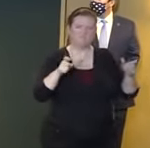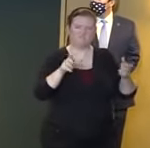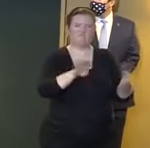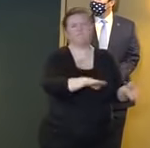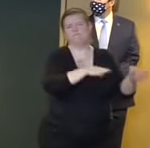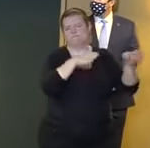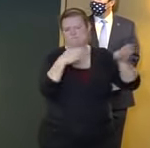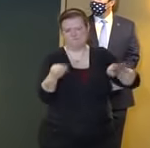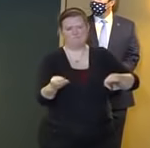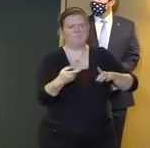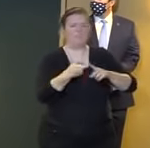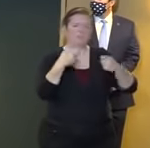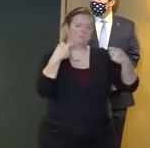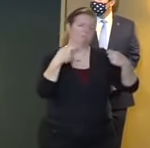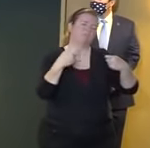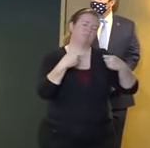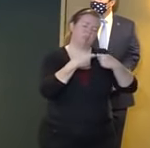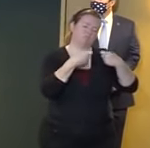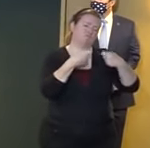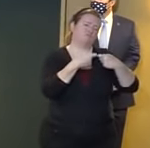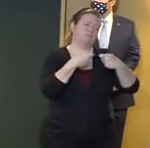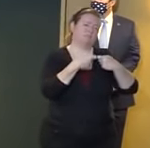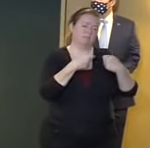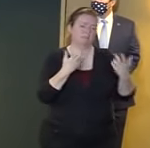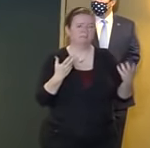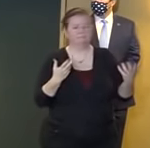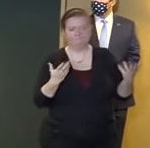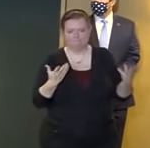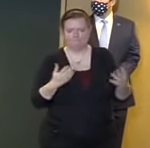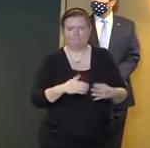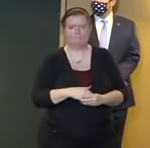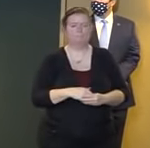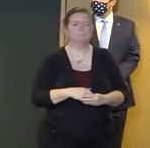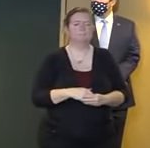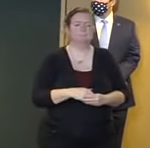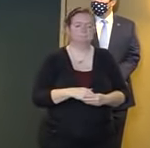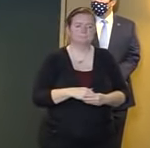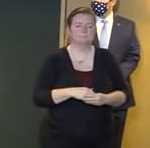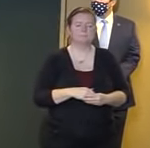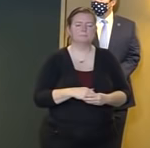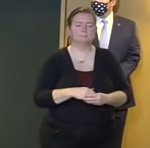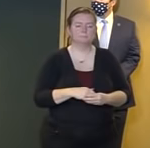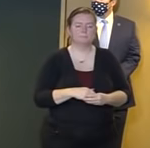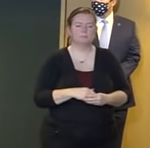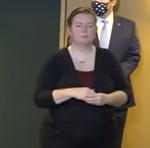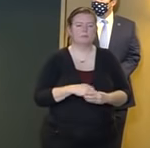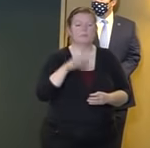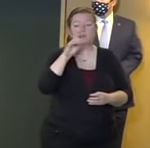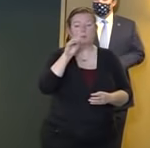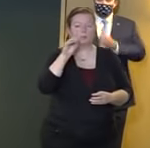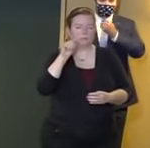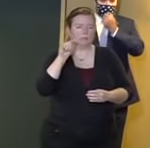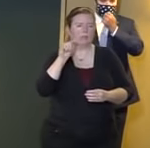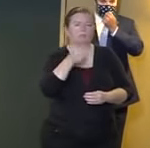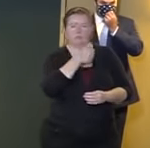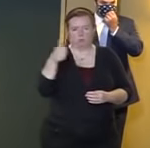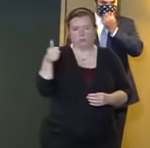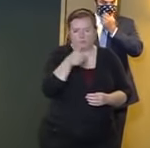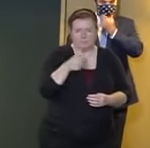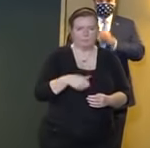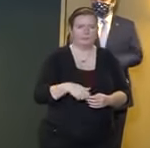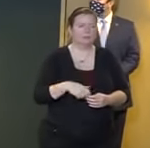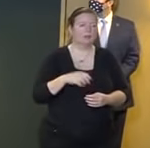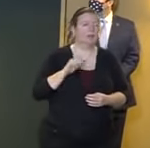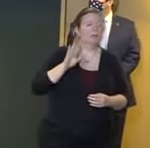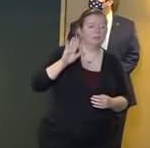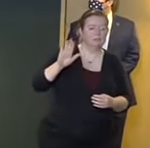folks who did not take that advice under Commissioner Gutierrez Scaccetti the DOT and its partner transportation agencies are working